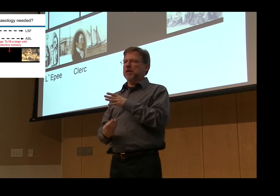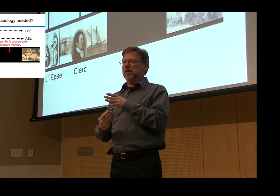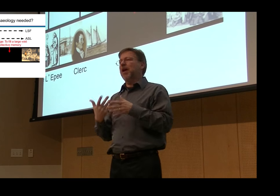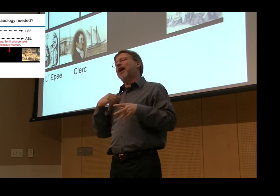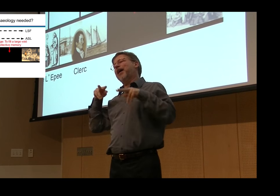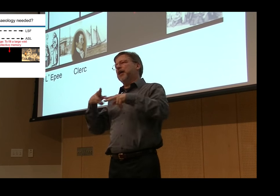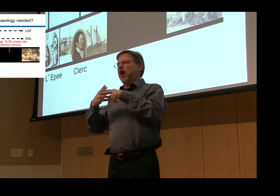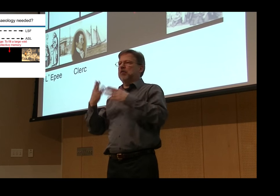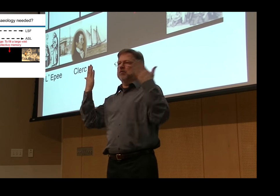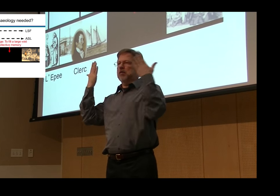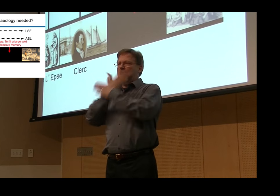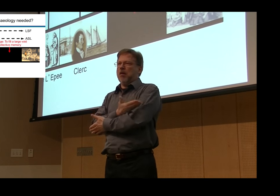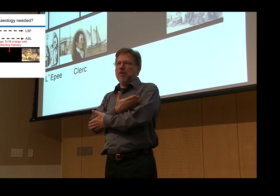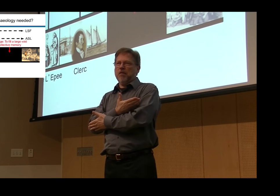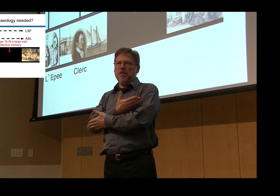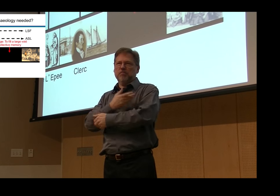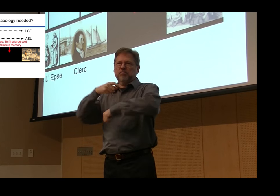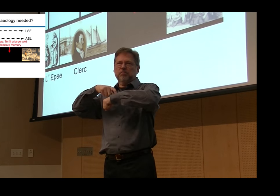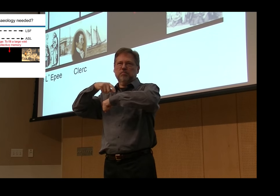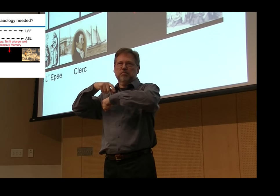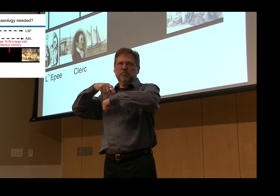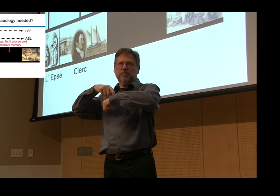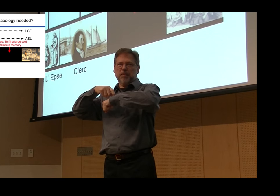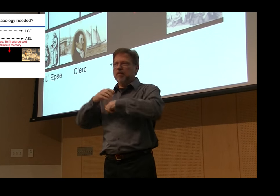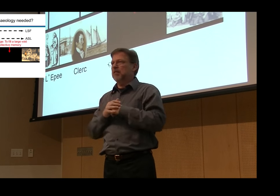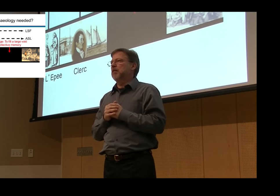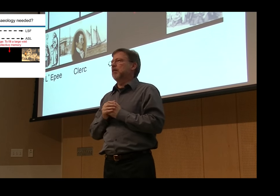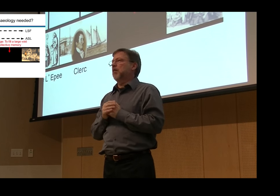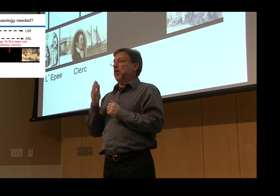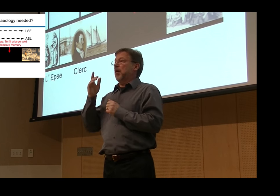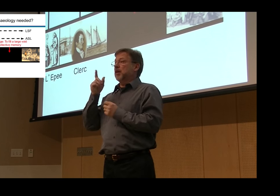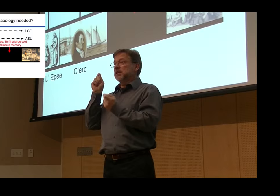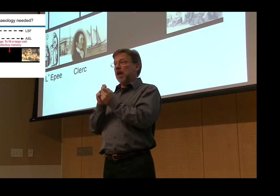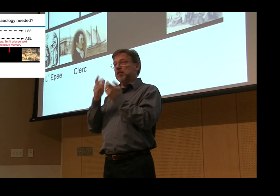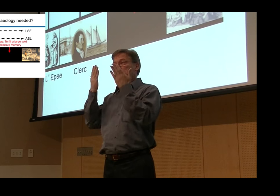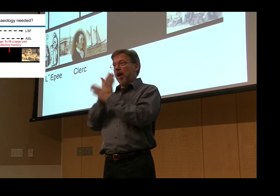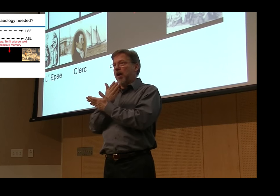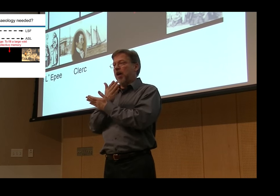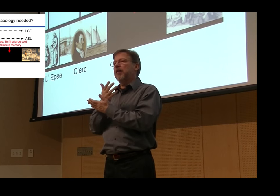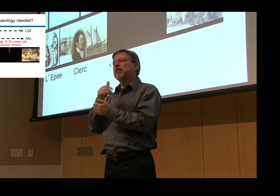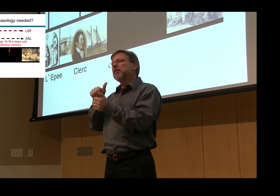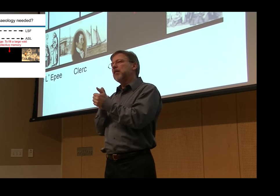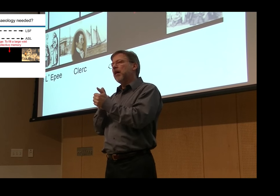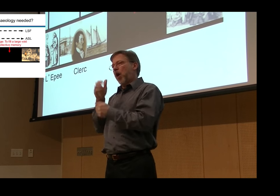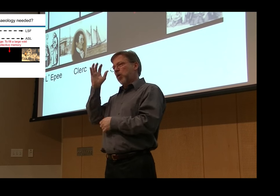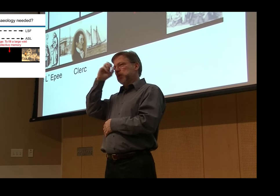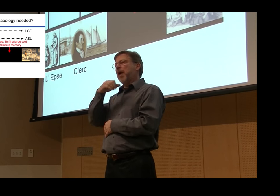Many people are unaware of the fact that there were films produced during that period, and so Patty and I have referred to